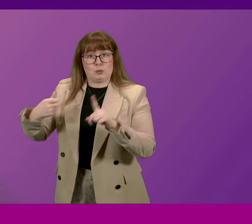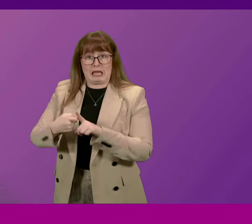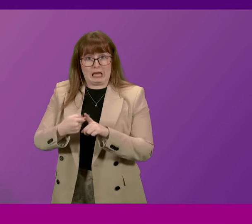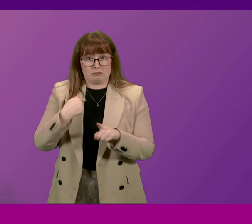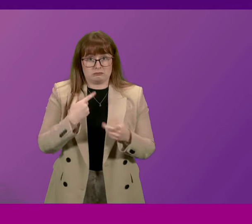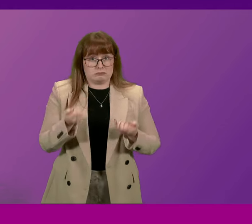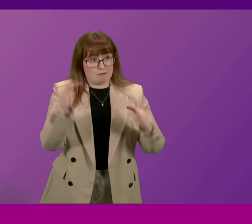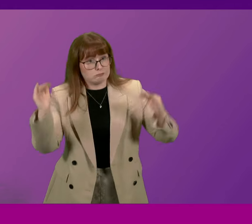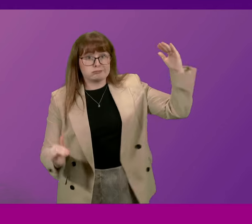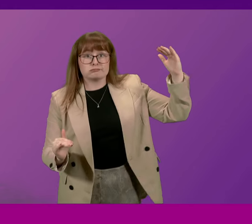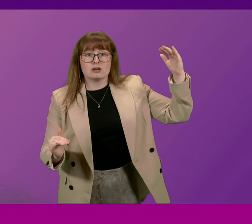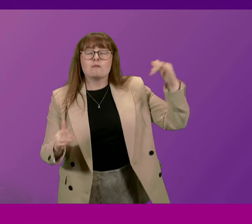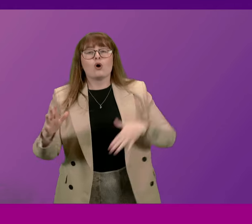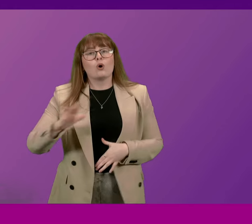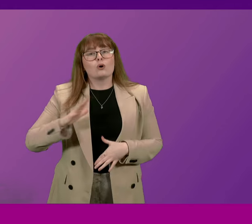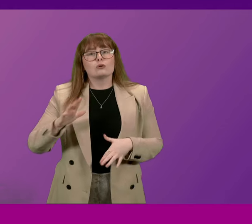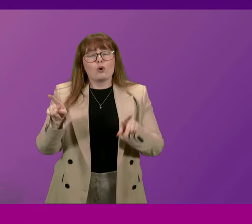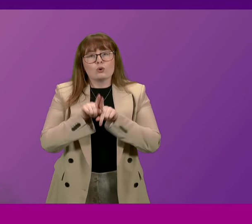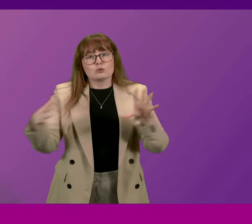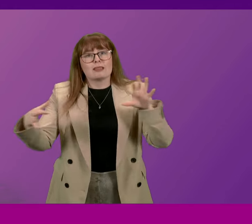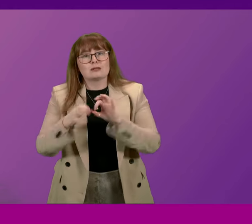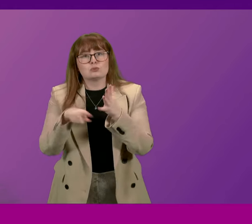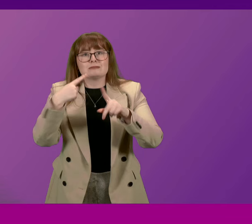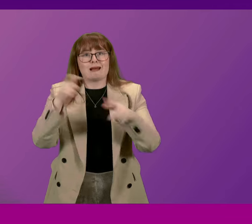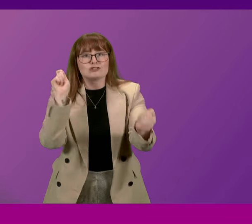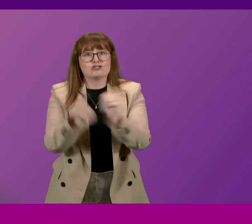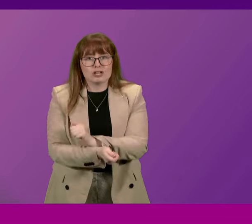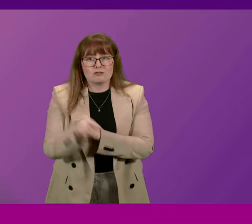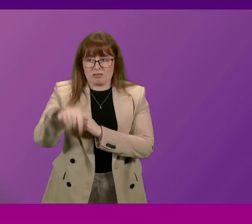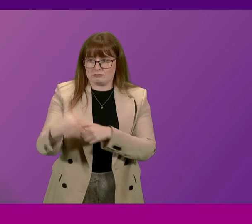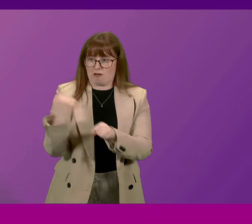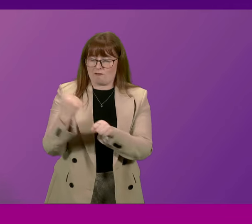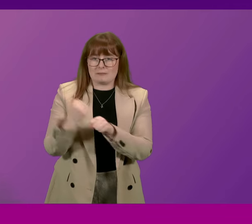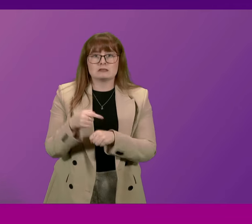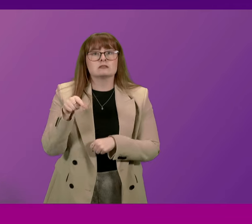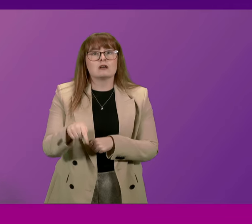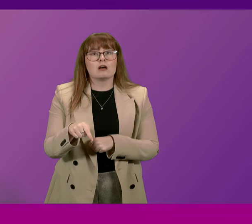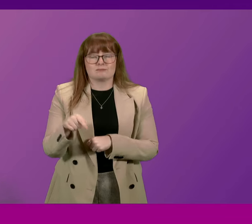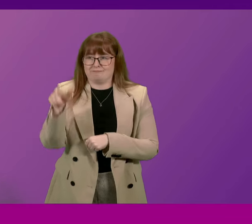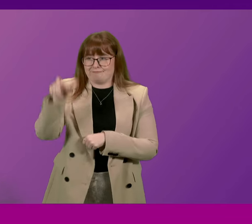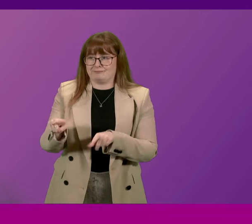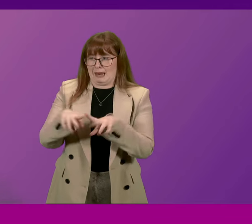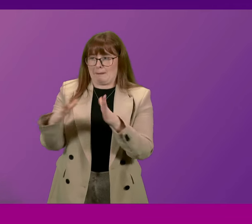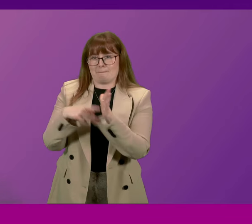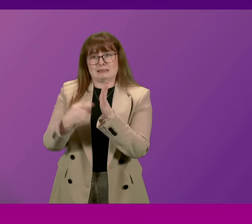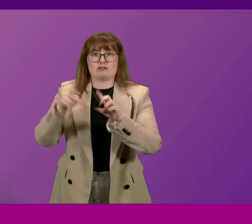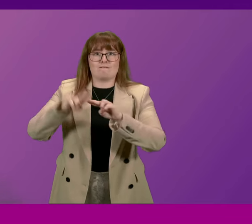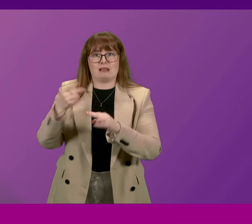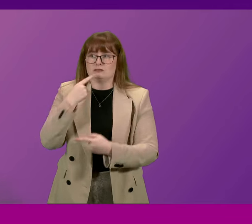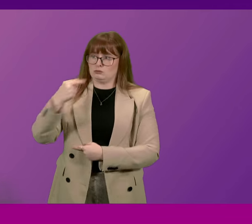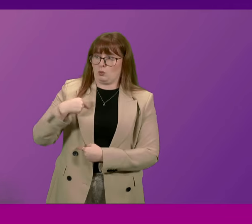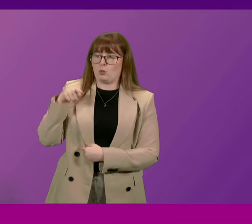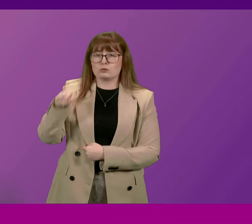And then also in relation to the tax changes that this government has presided over, people like Mr Finlay told us that